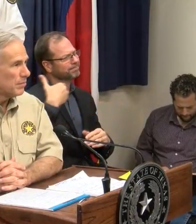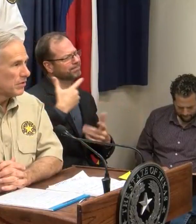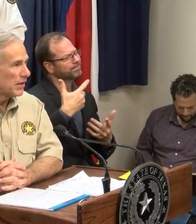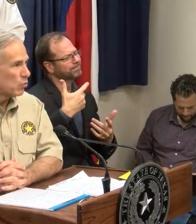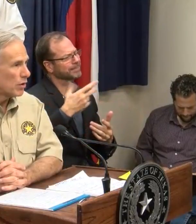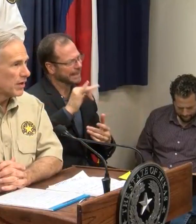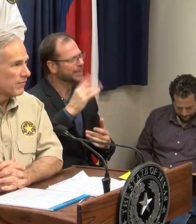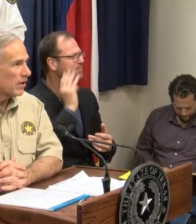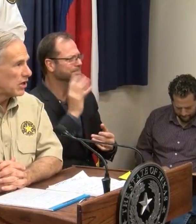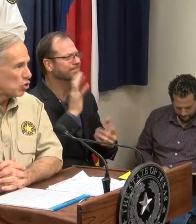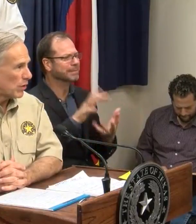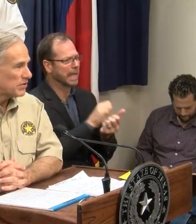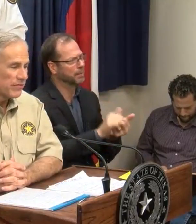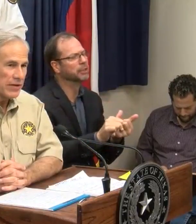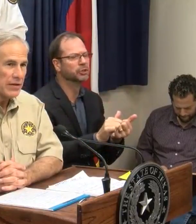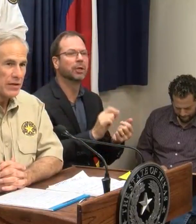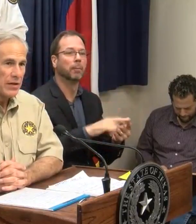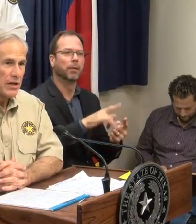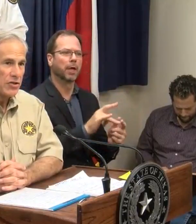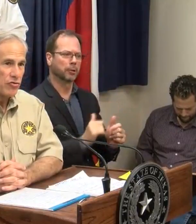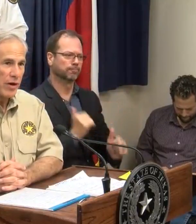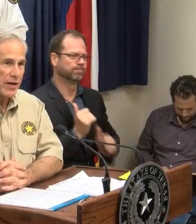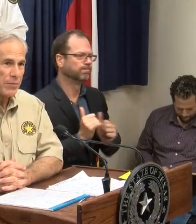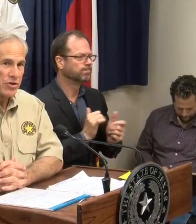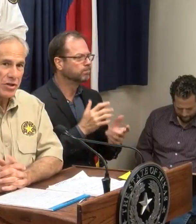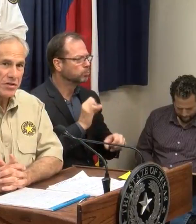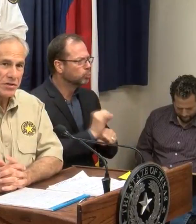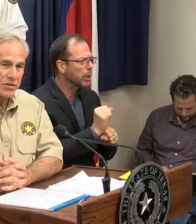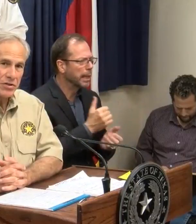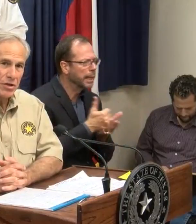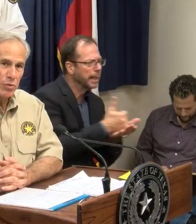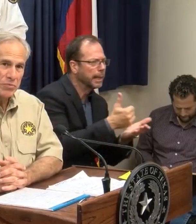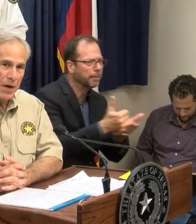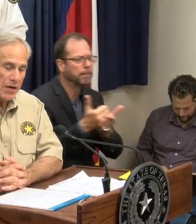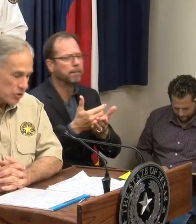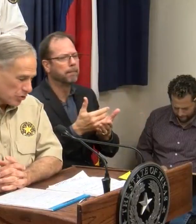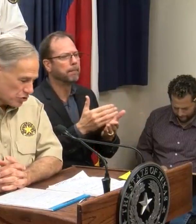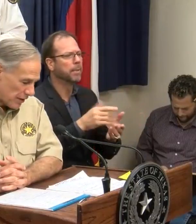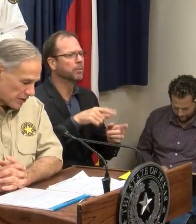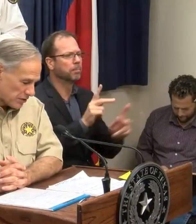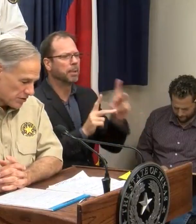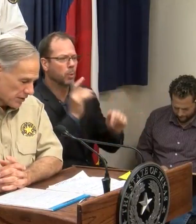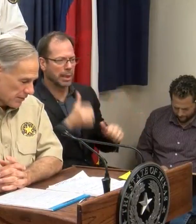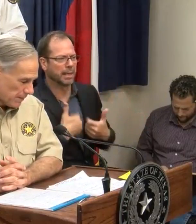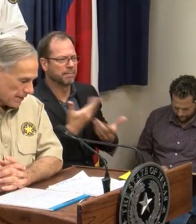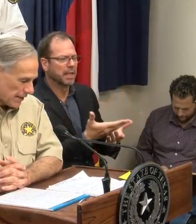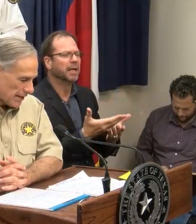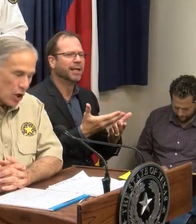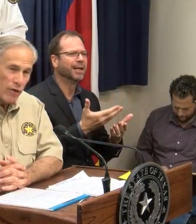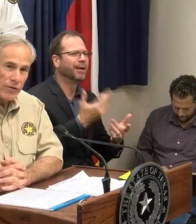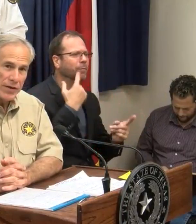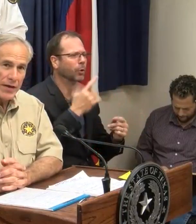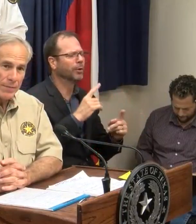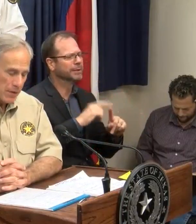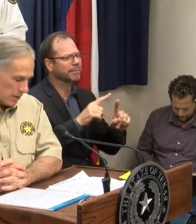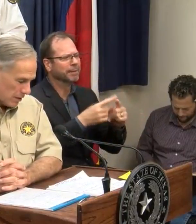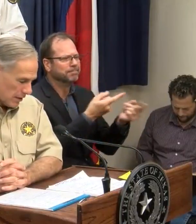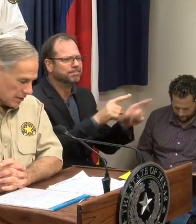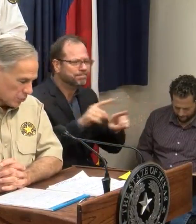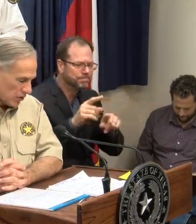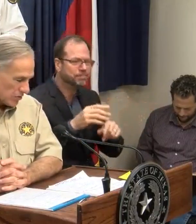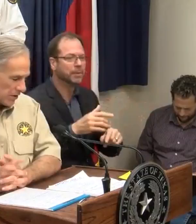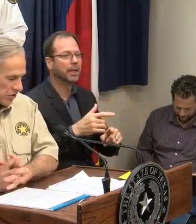but they are working very aggressively to try to help their citizens respond to their challenges. And I offer them,